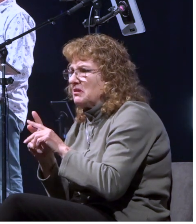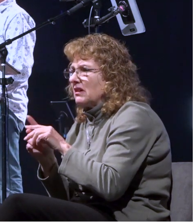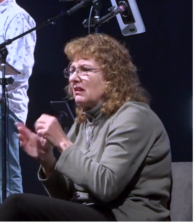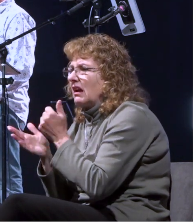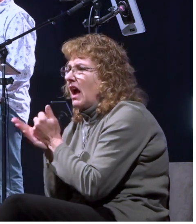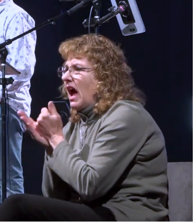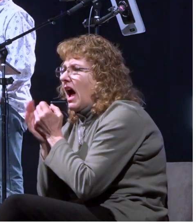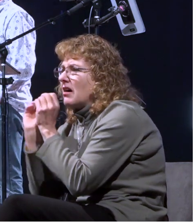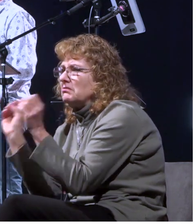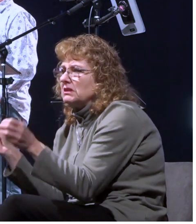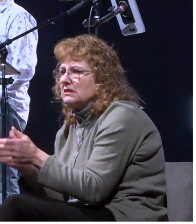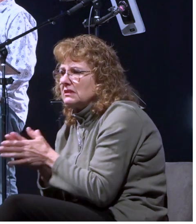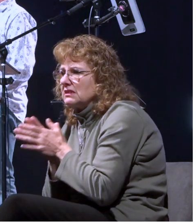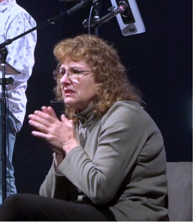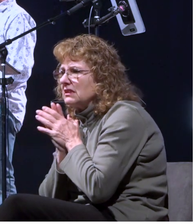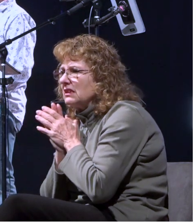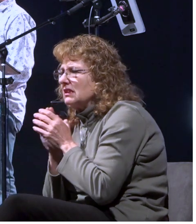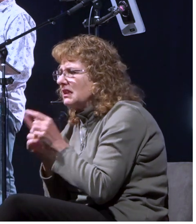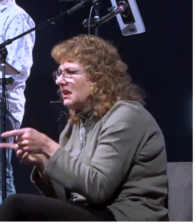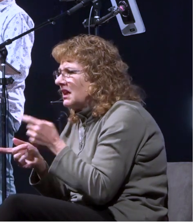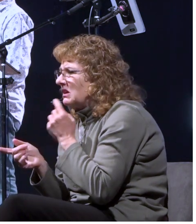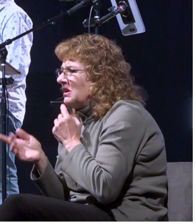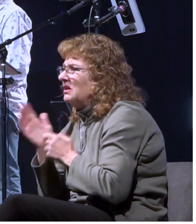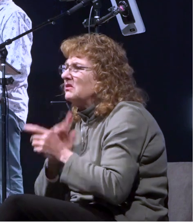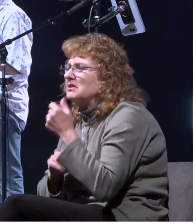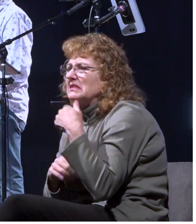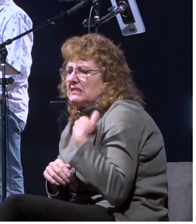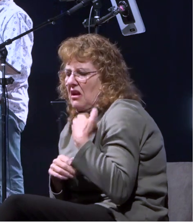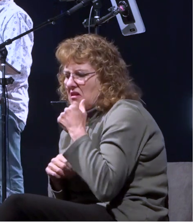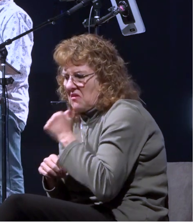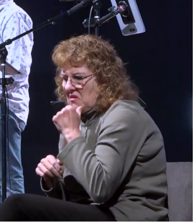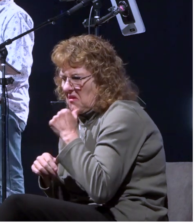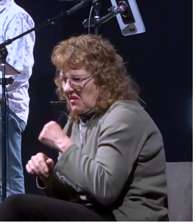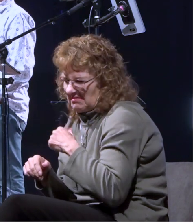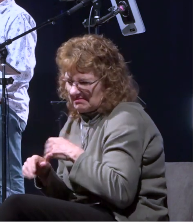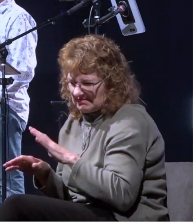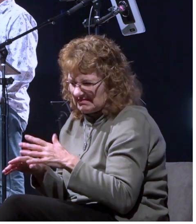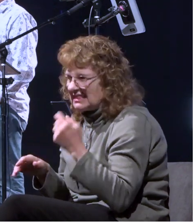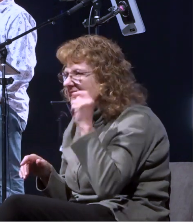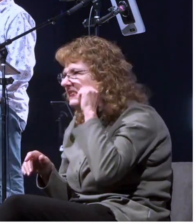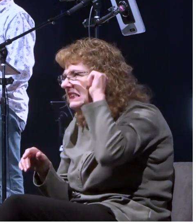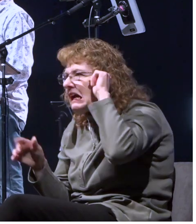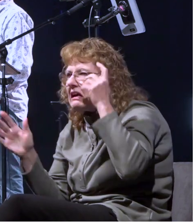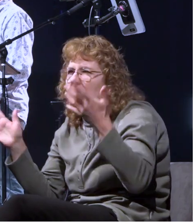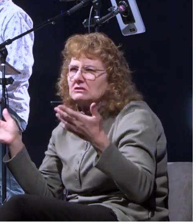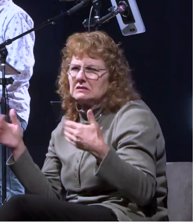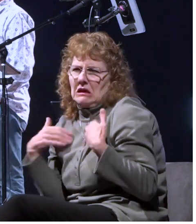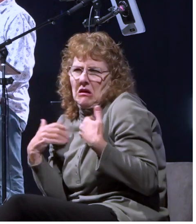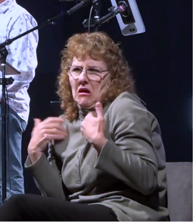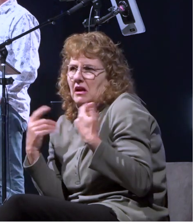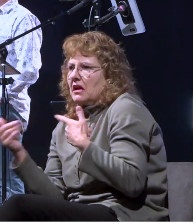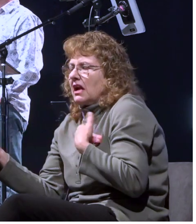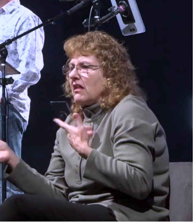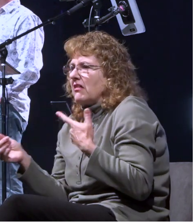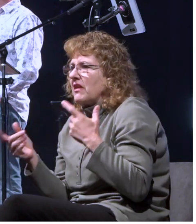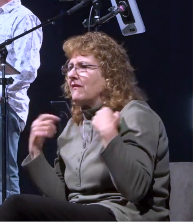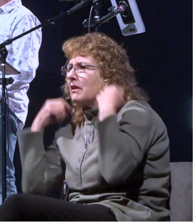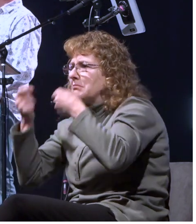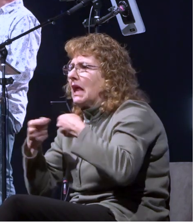there it was a it was a young girl and you know she's probably in the early teens and and they have a blanket around her and and and